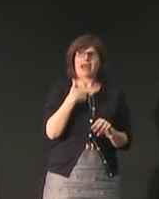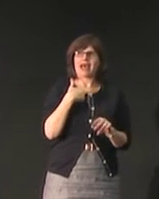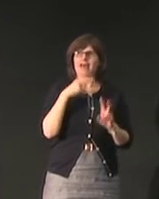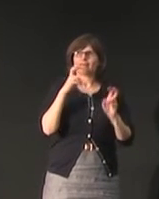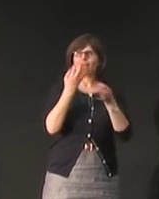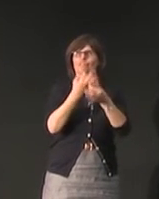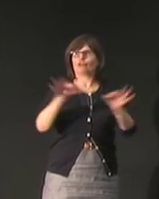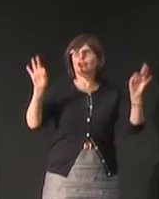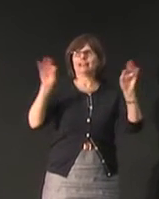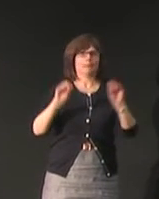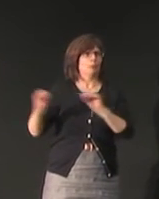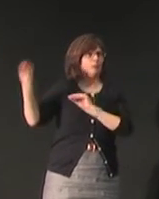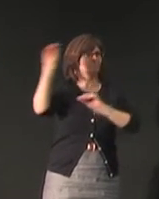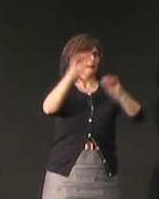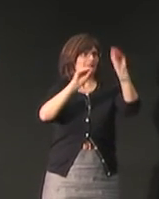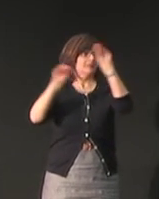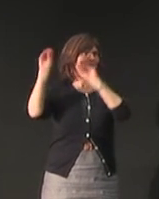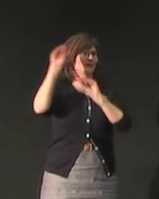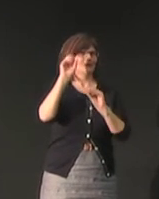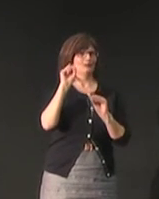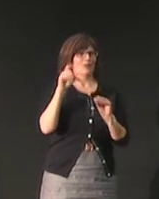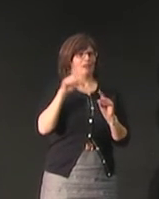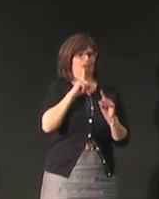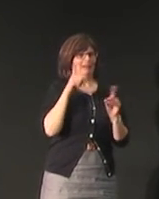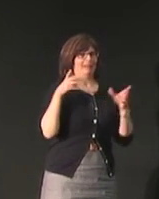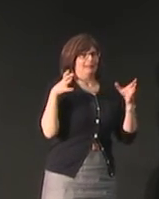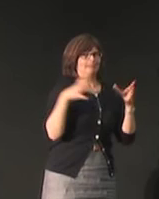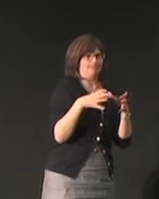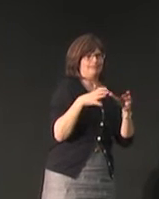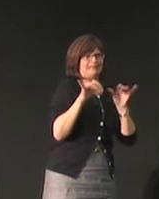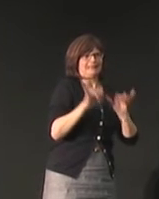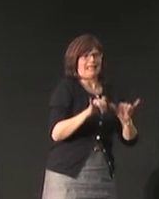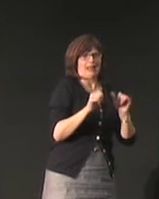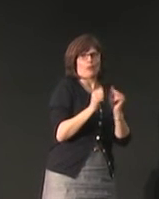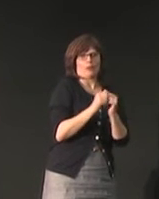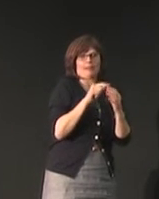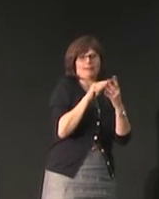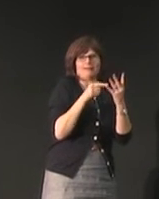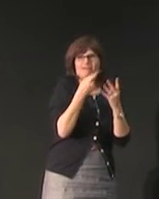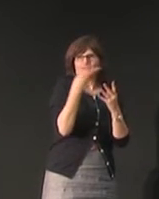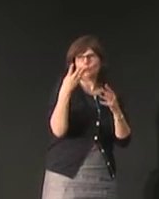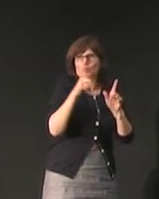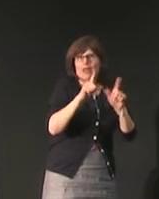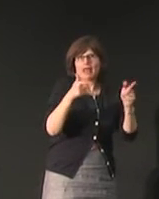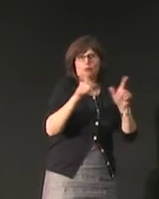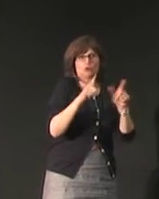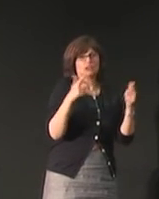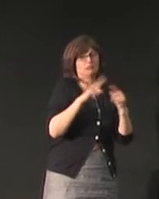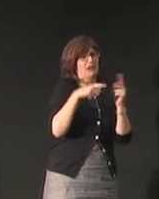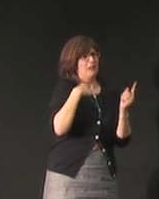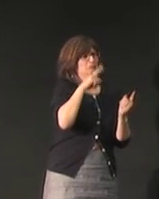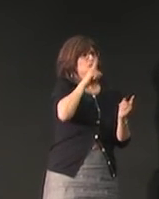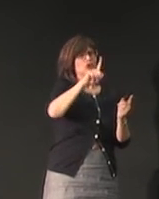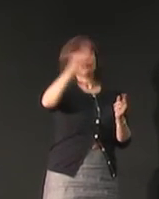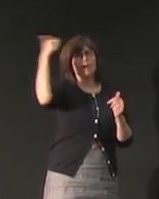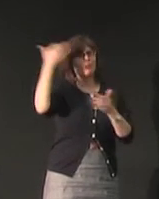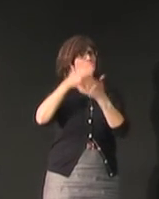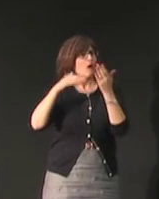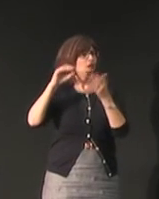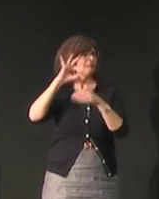people actually do not have the freedom to travel and move in that way so they tend to stay in those small communities